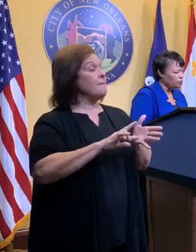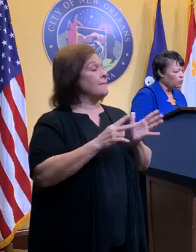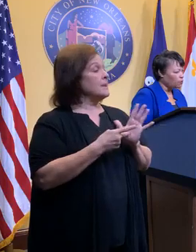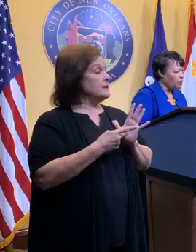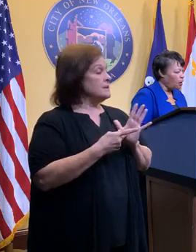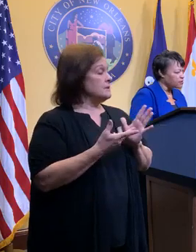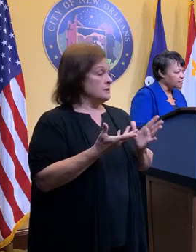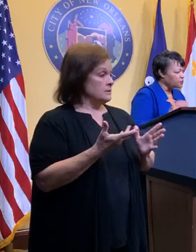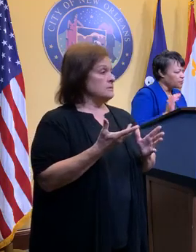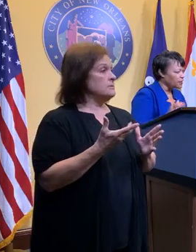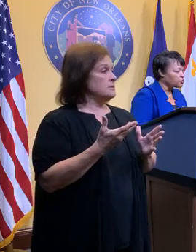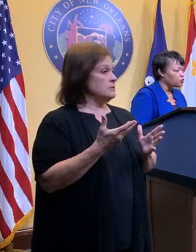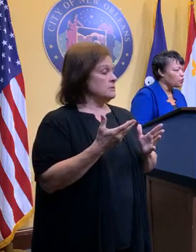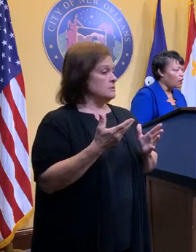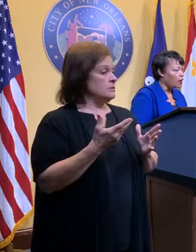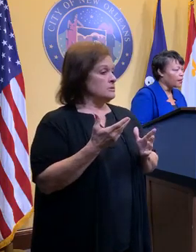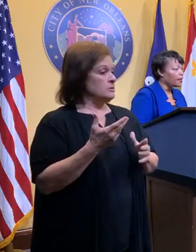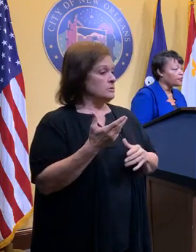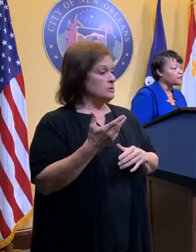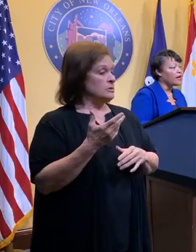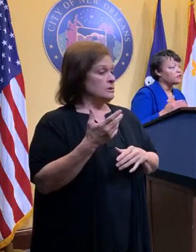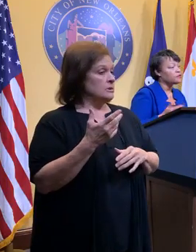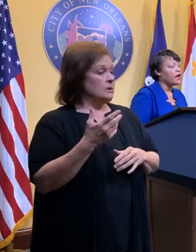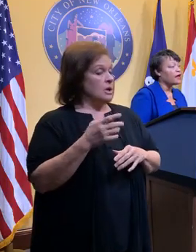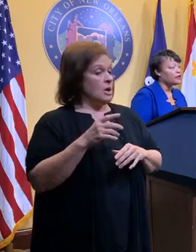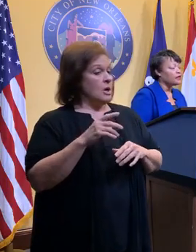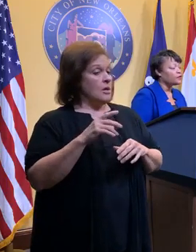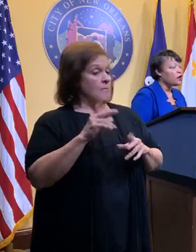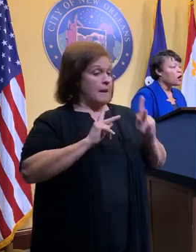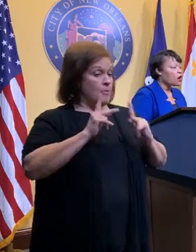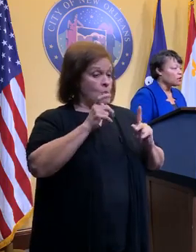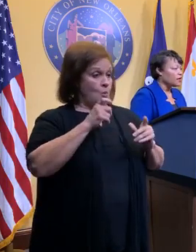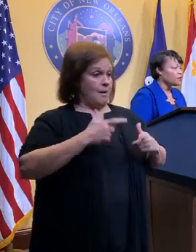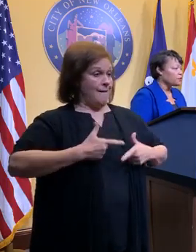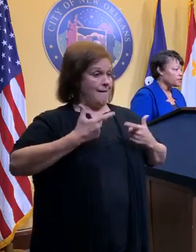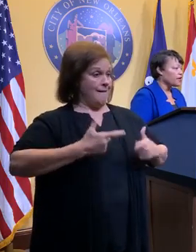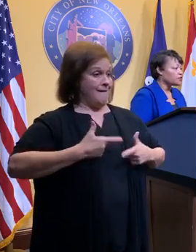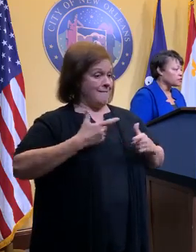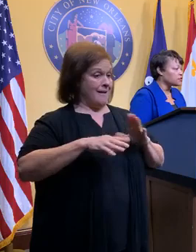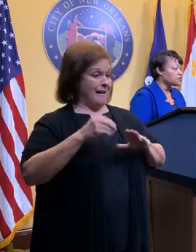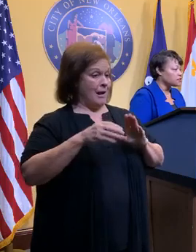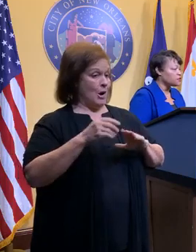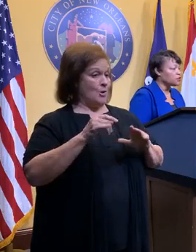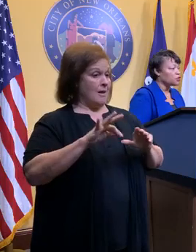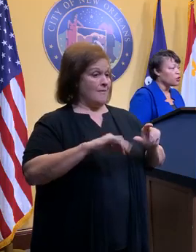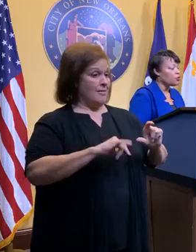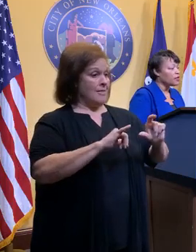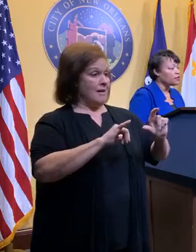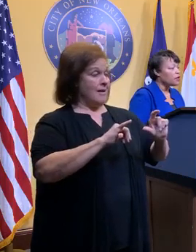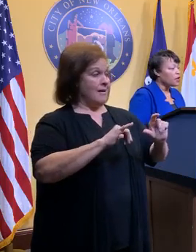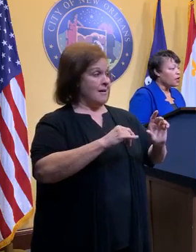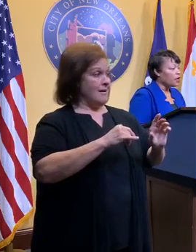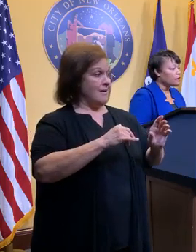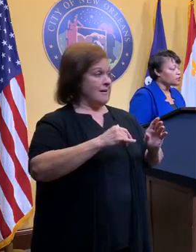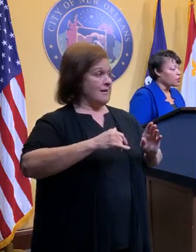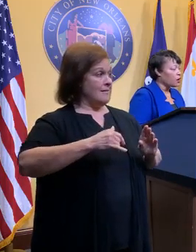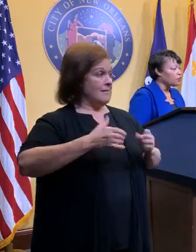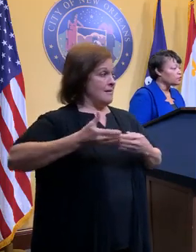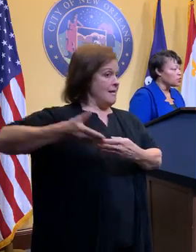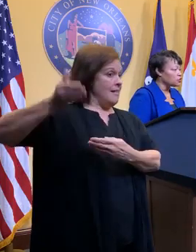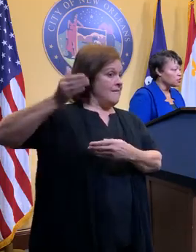a great, you know, pause as it relates to our areas outside of our levee protection system. so when